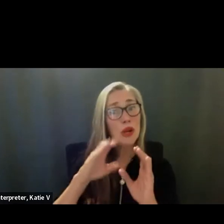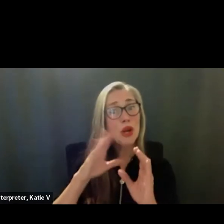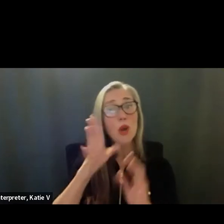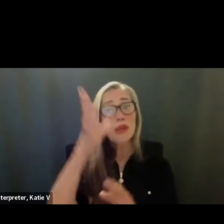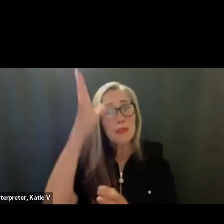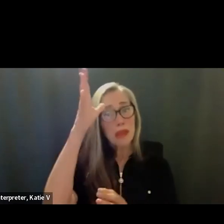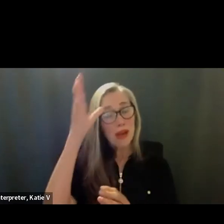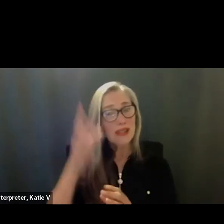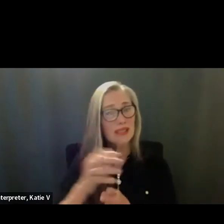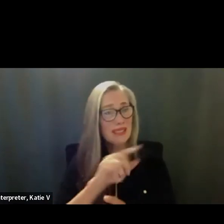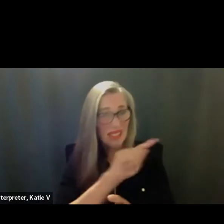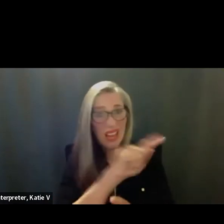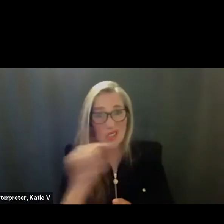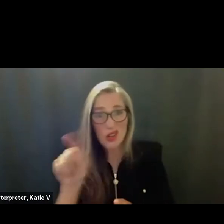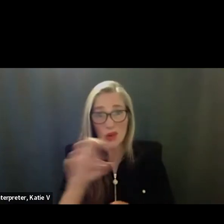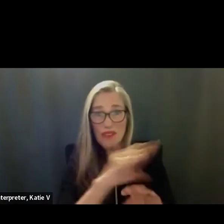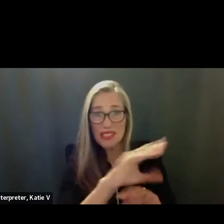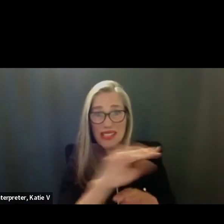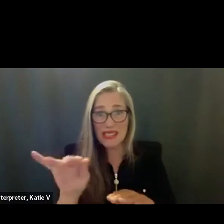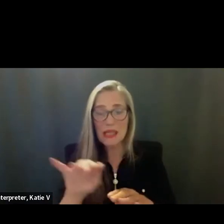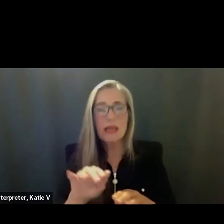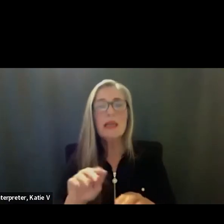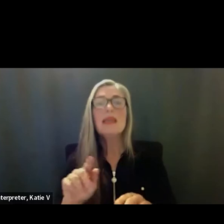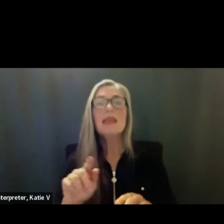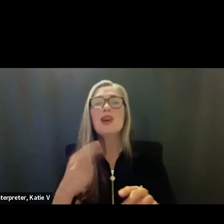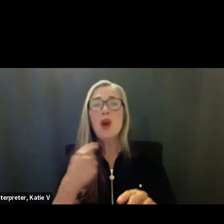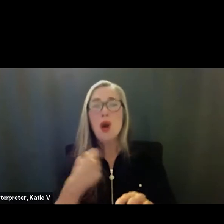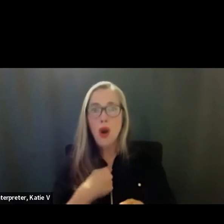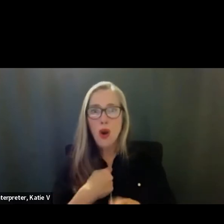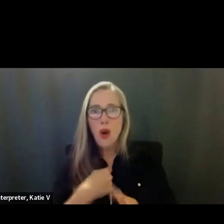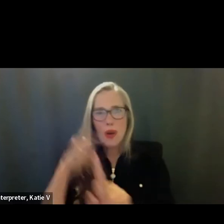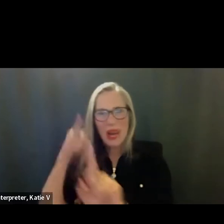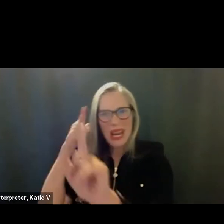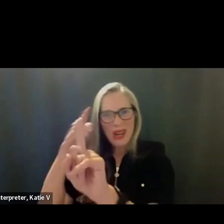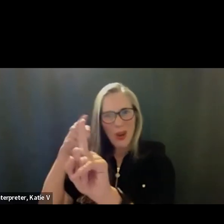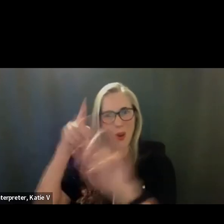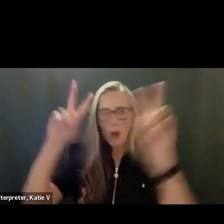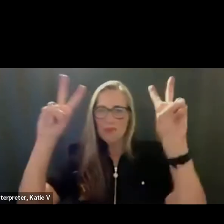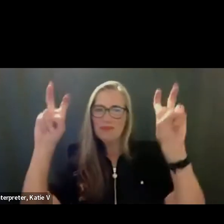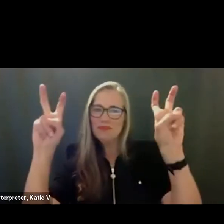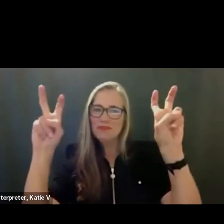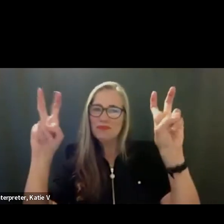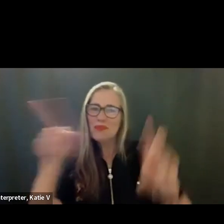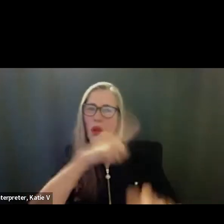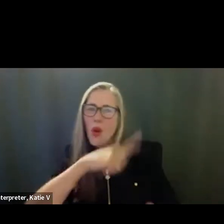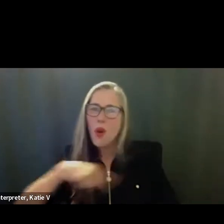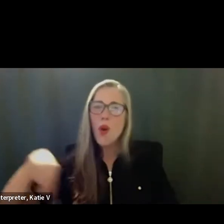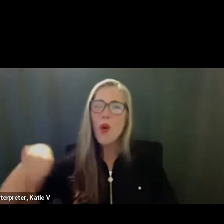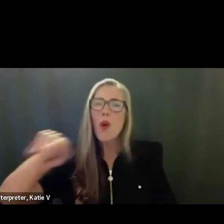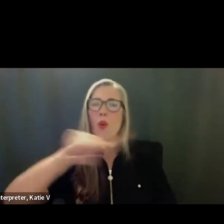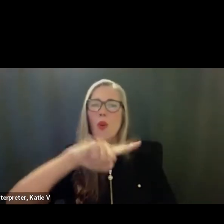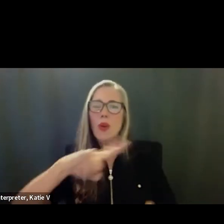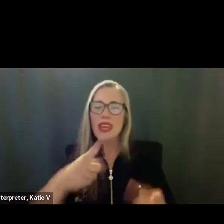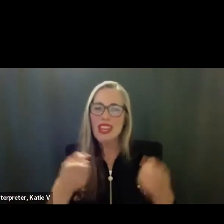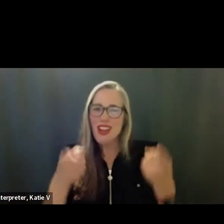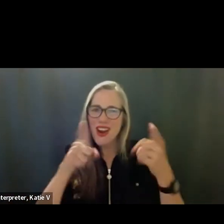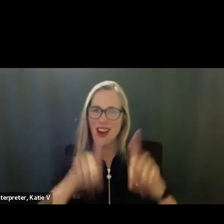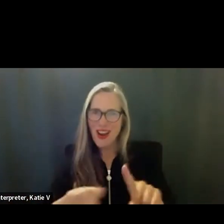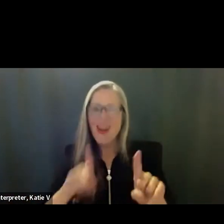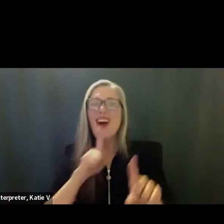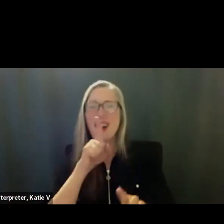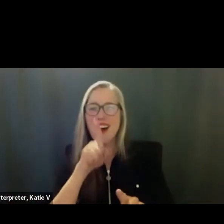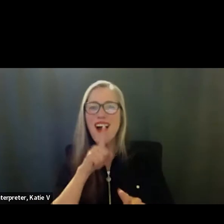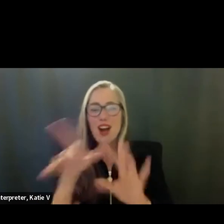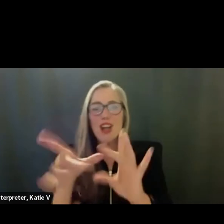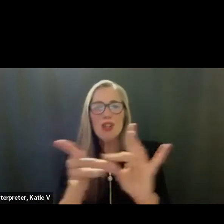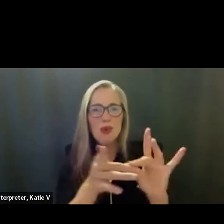campaign with this idea of we are unified and recognizing heroes of the heart. And really continuing. We started